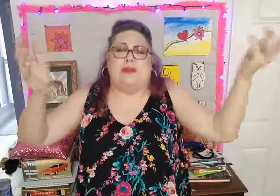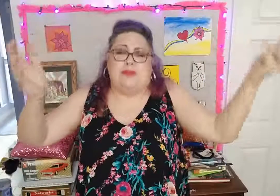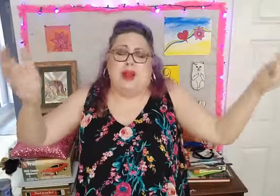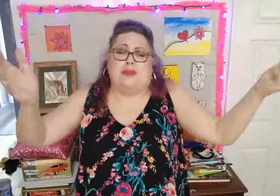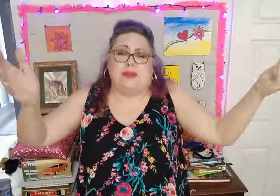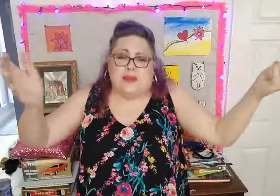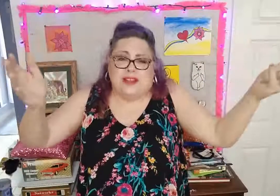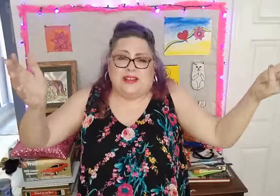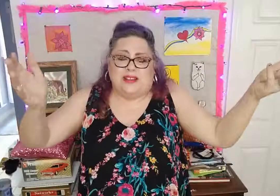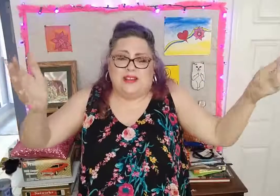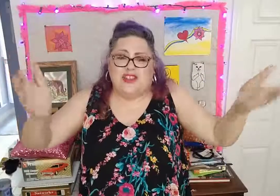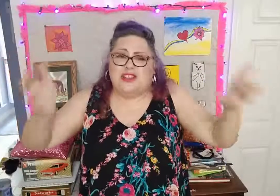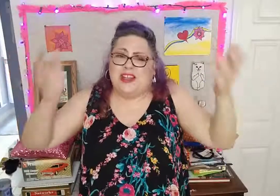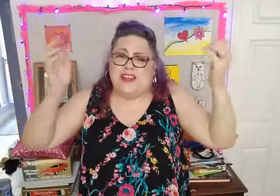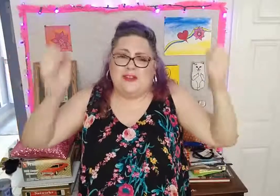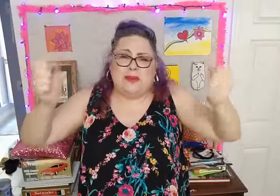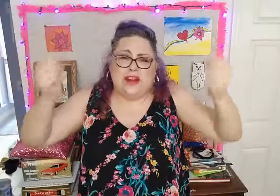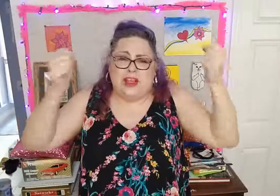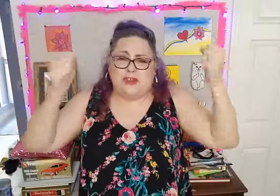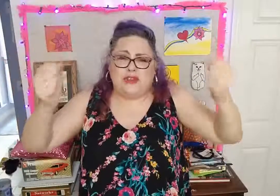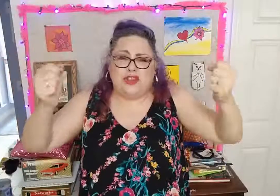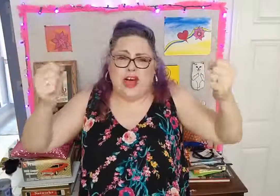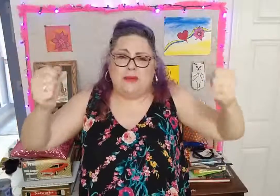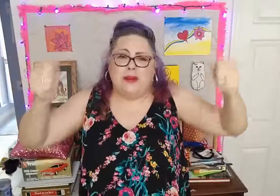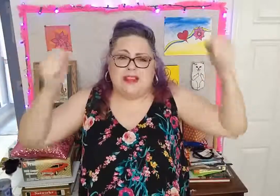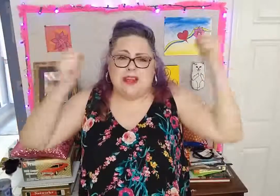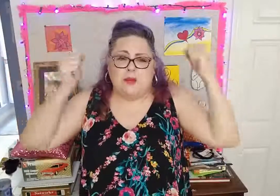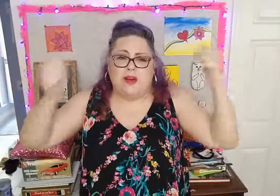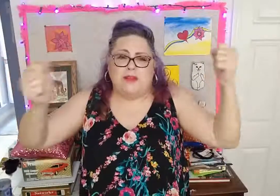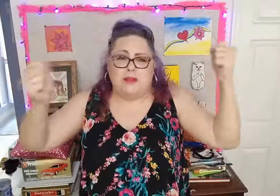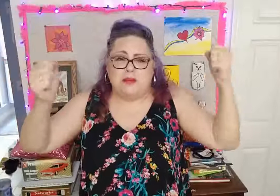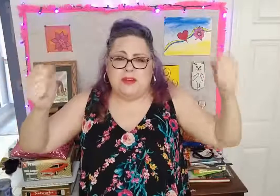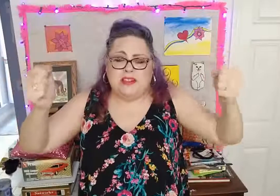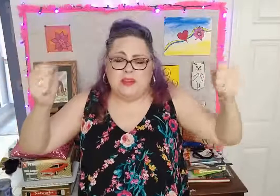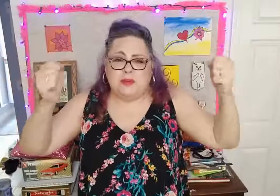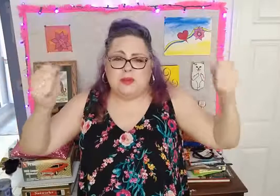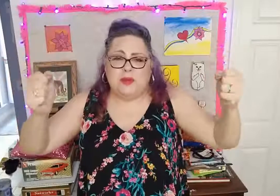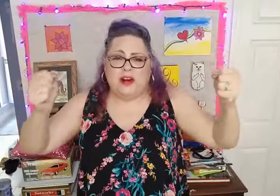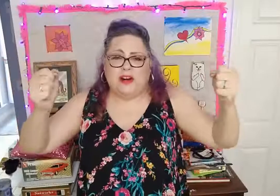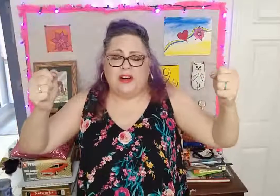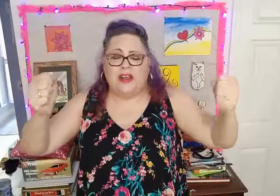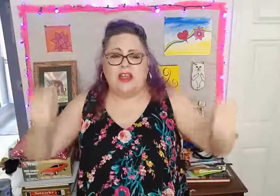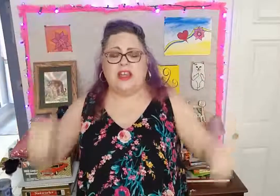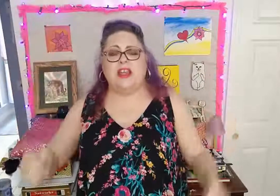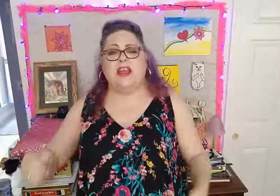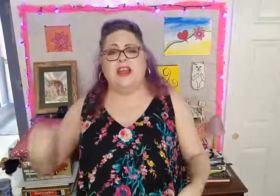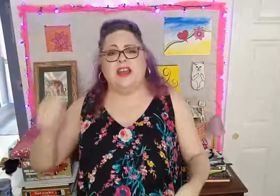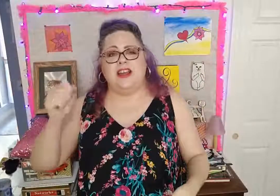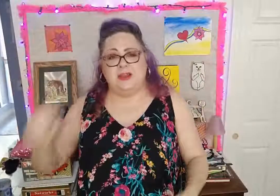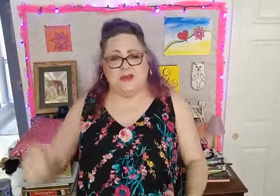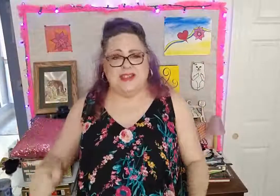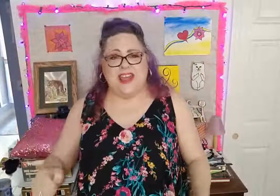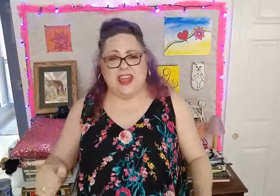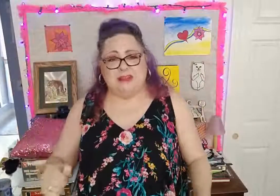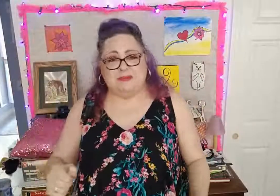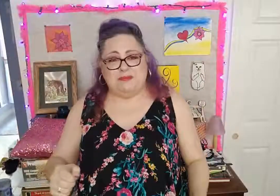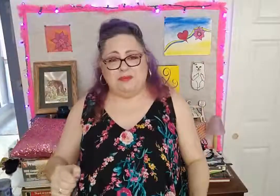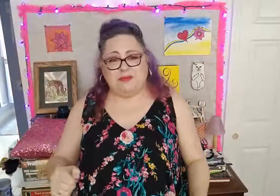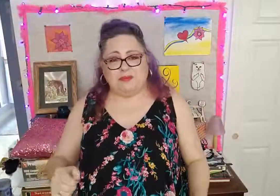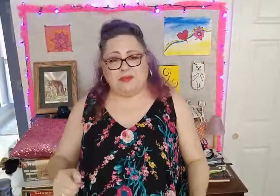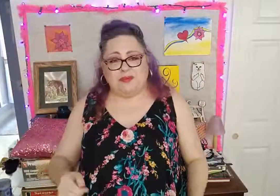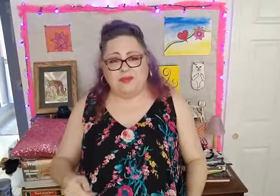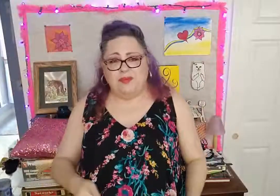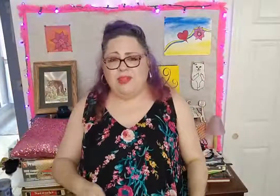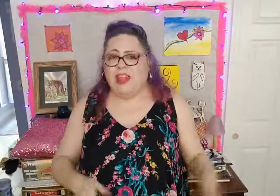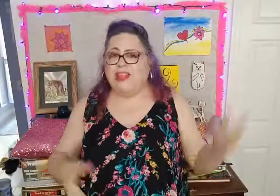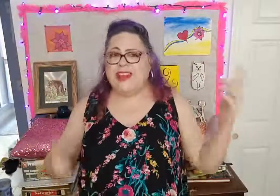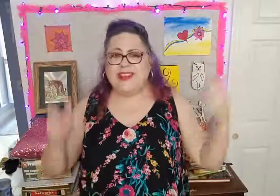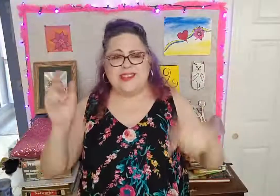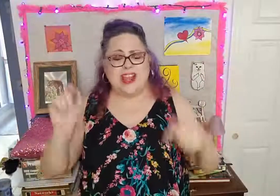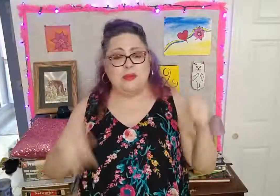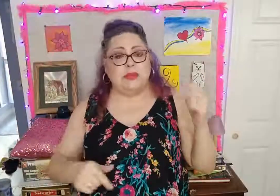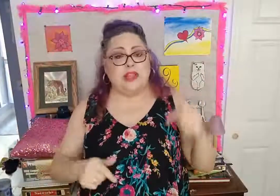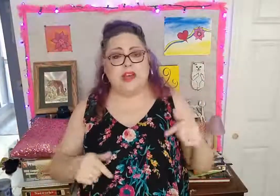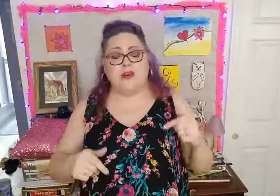but I probably will just to give them another shot because I want them to be so much better comes again. Links down below.